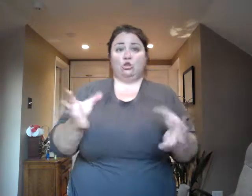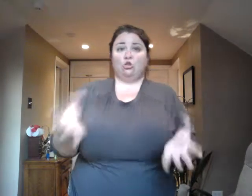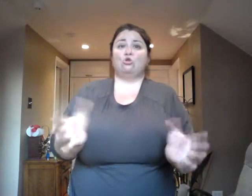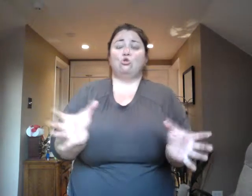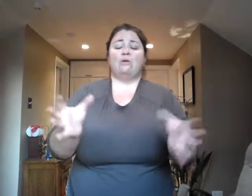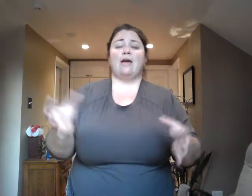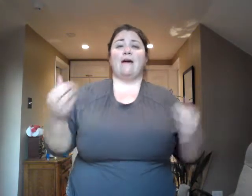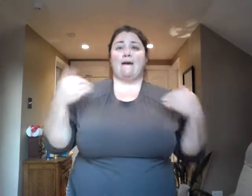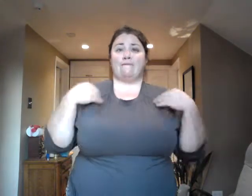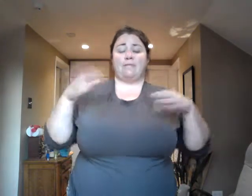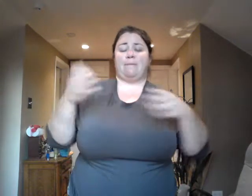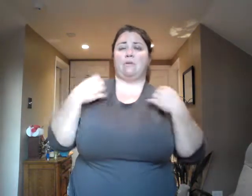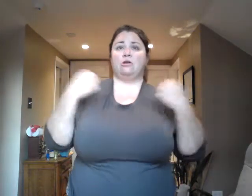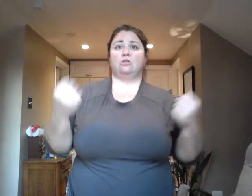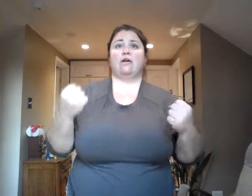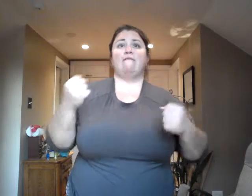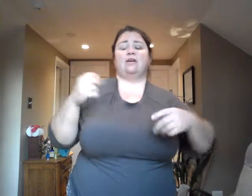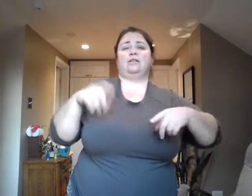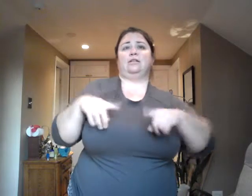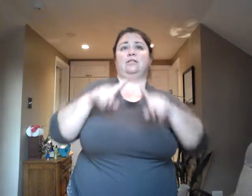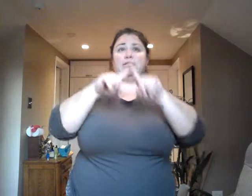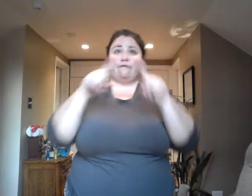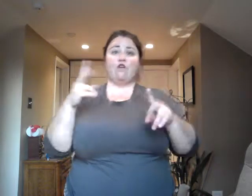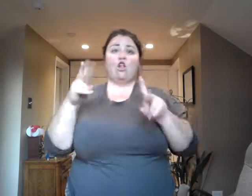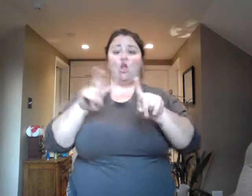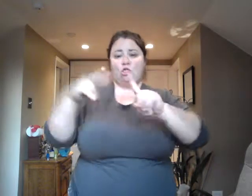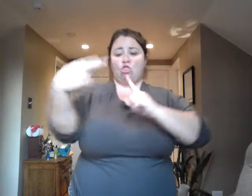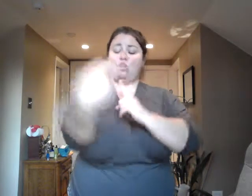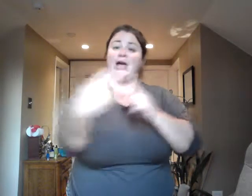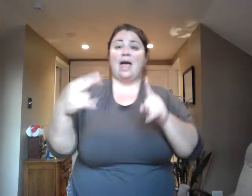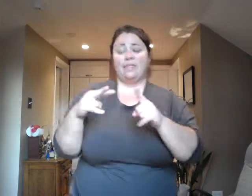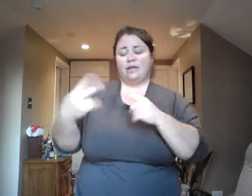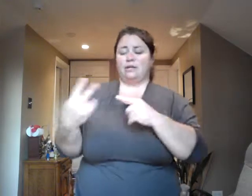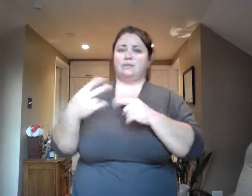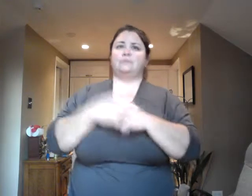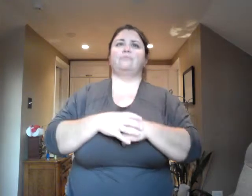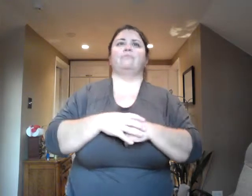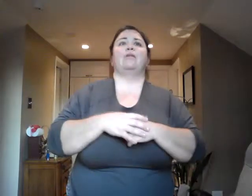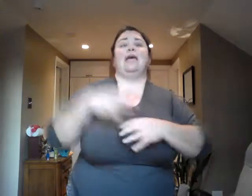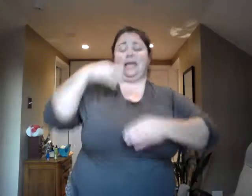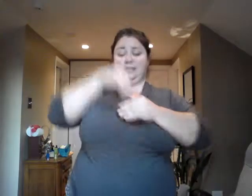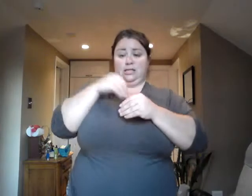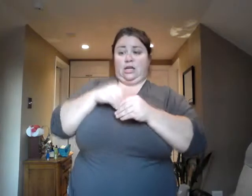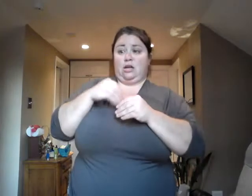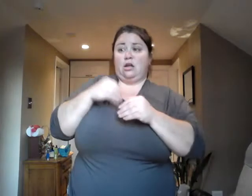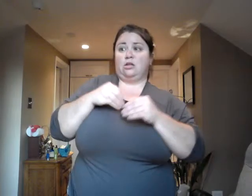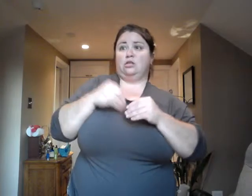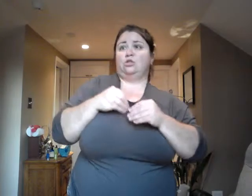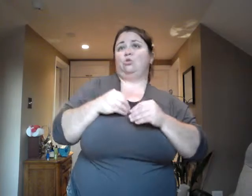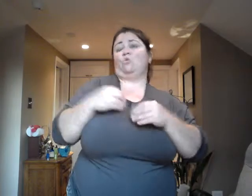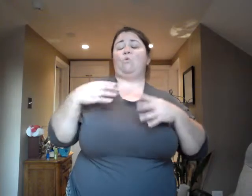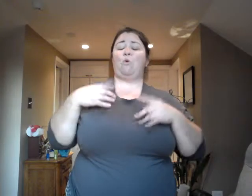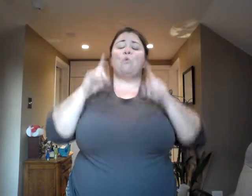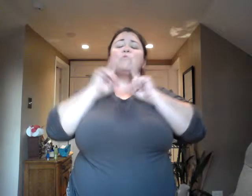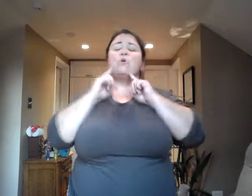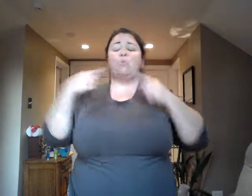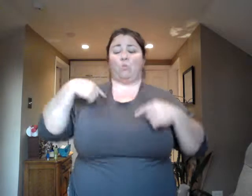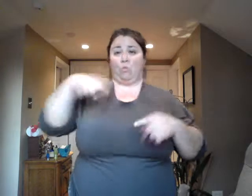perspective, and therefore our internal experience of external events. We've all heard about positive